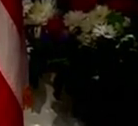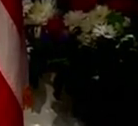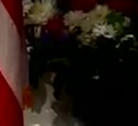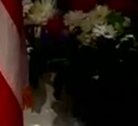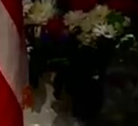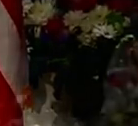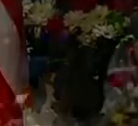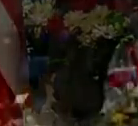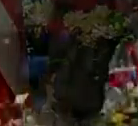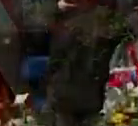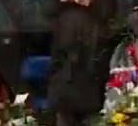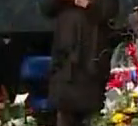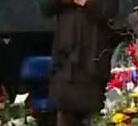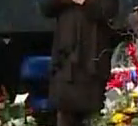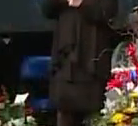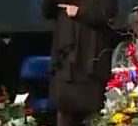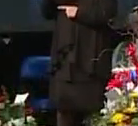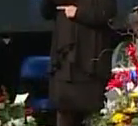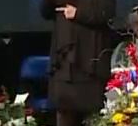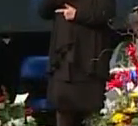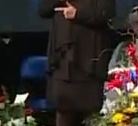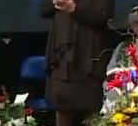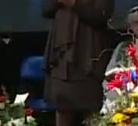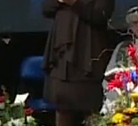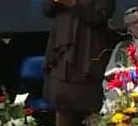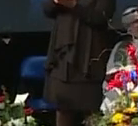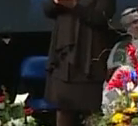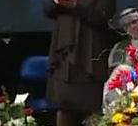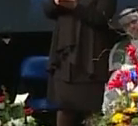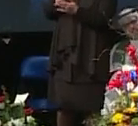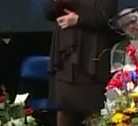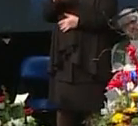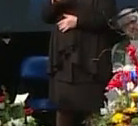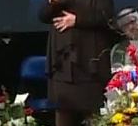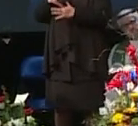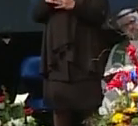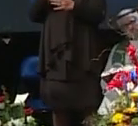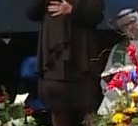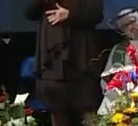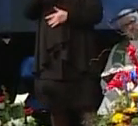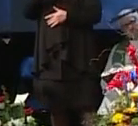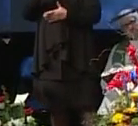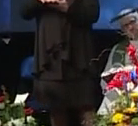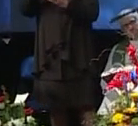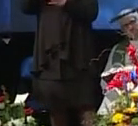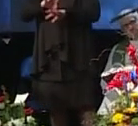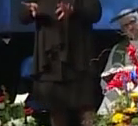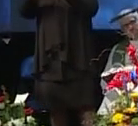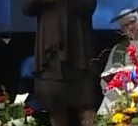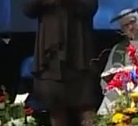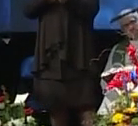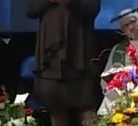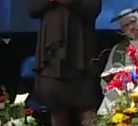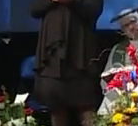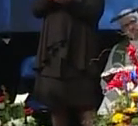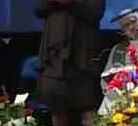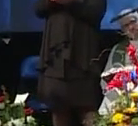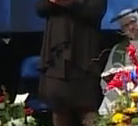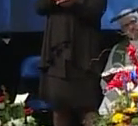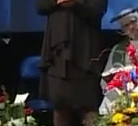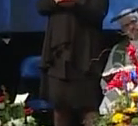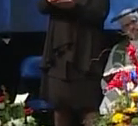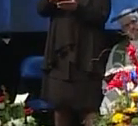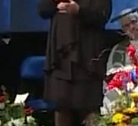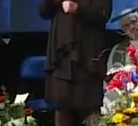Lesson number two. Integrity. From Wayne, I learned the importance of integrity, being honest and